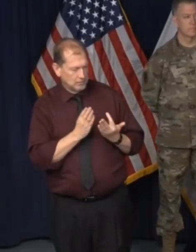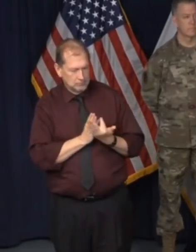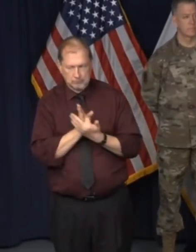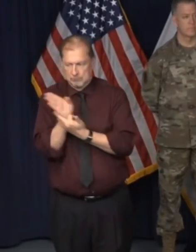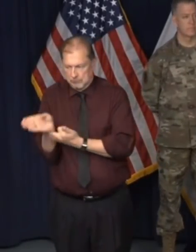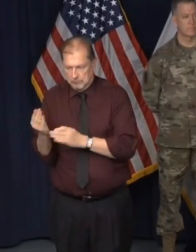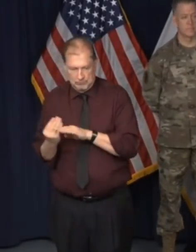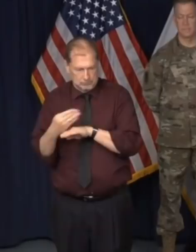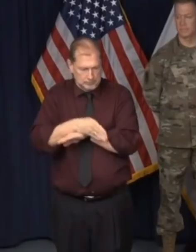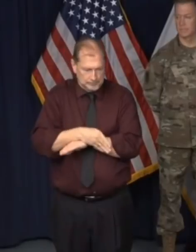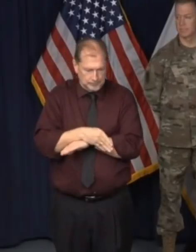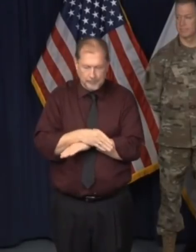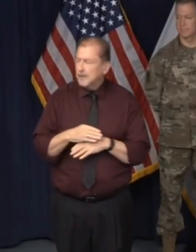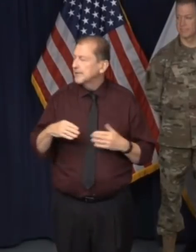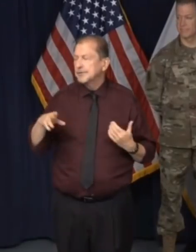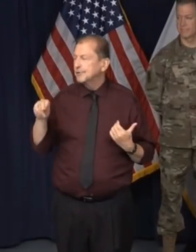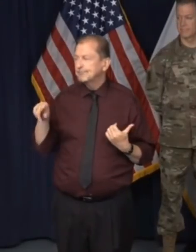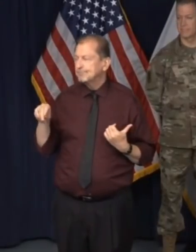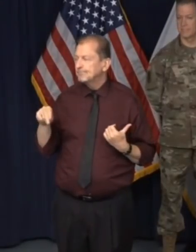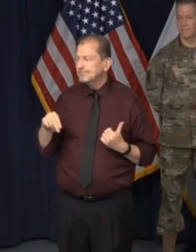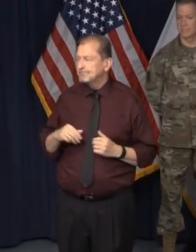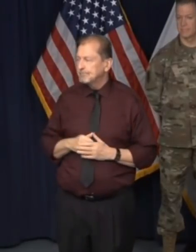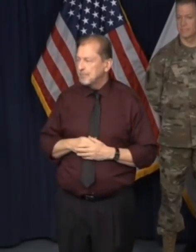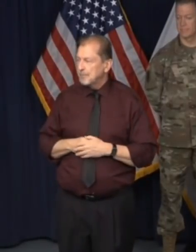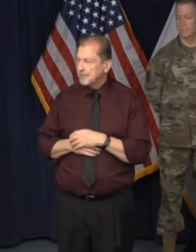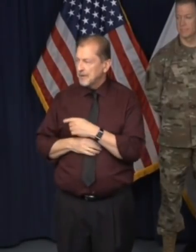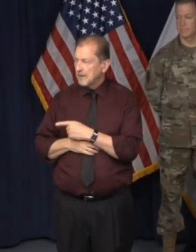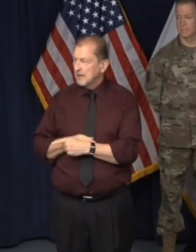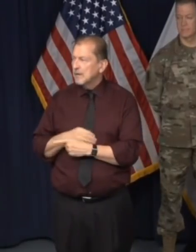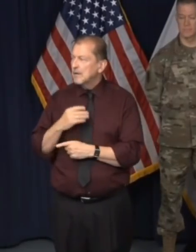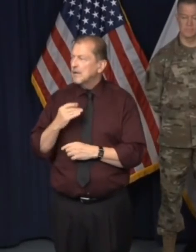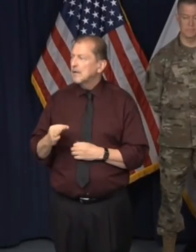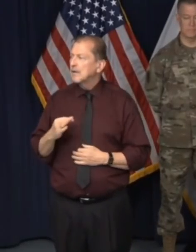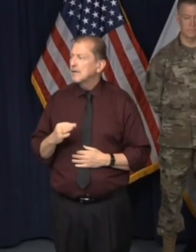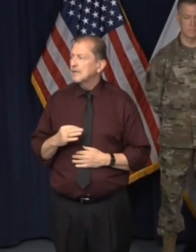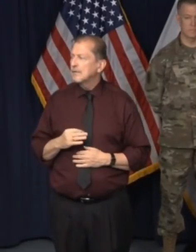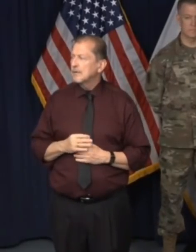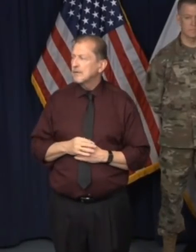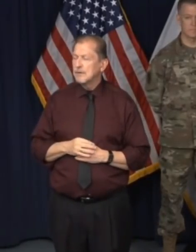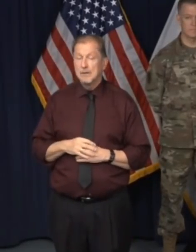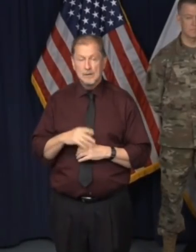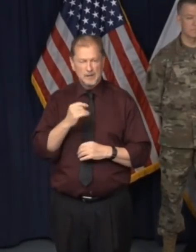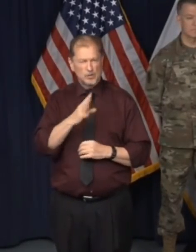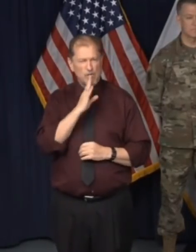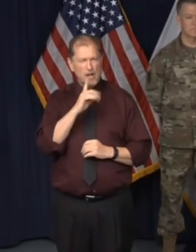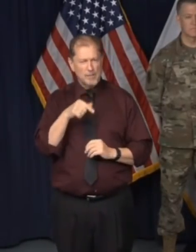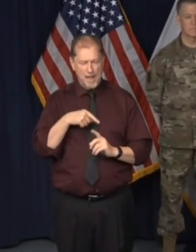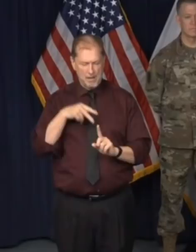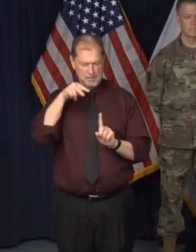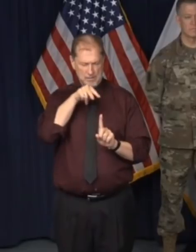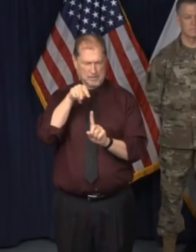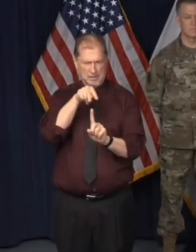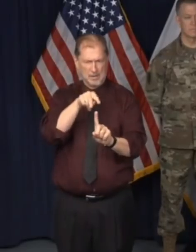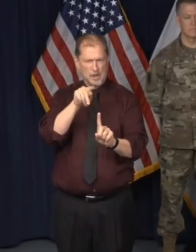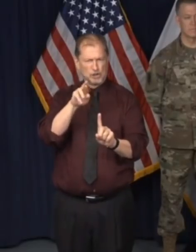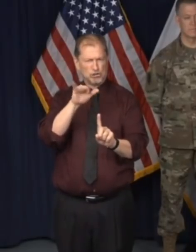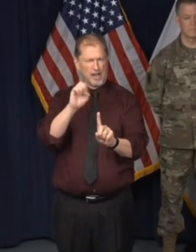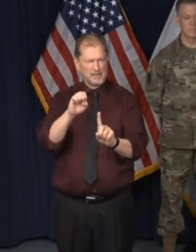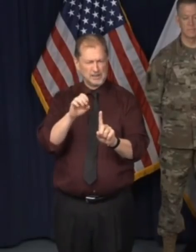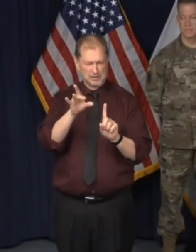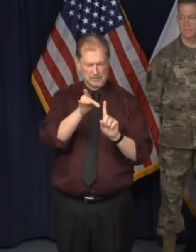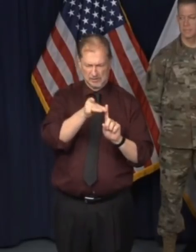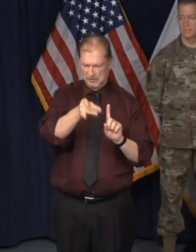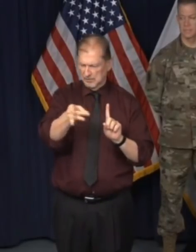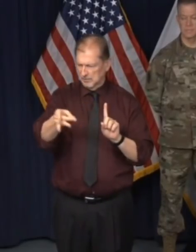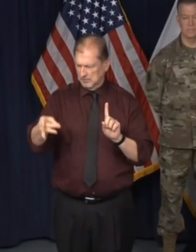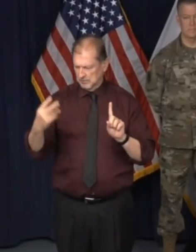No. What must the state do to ramp up broad contract, contact tracing? Will this require hiring people? How will they be trained? How